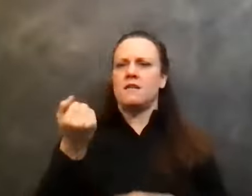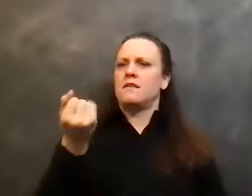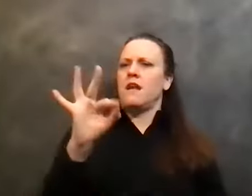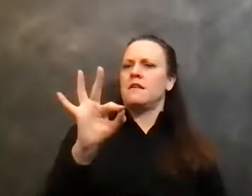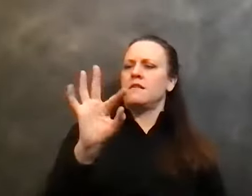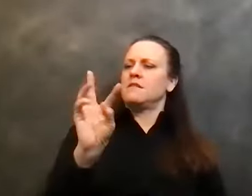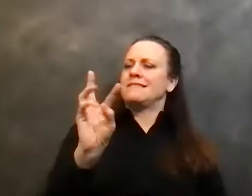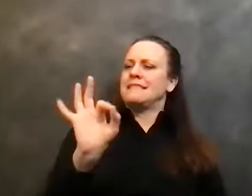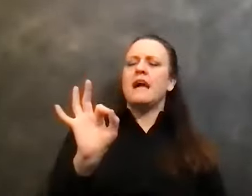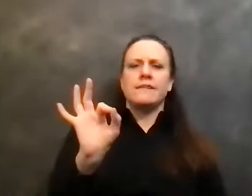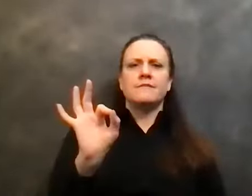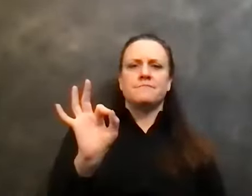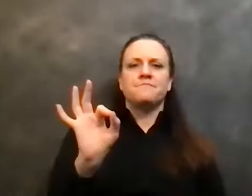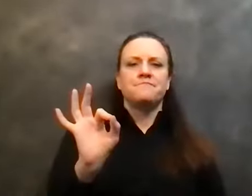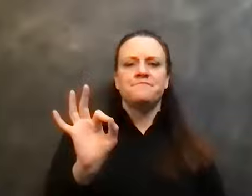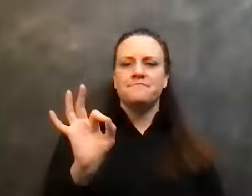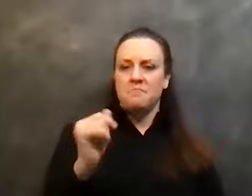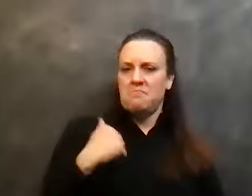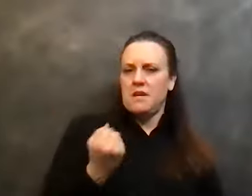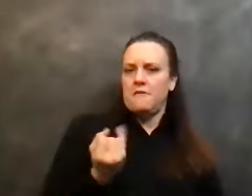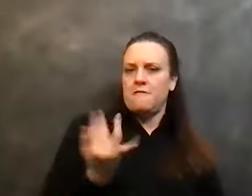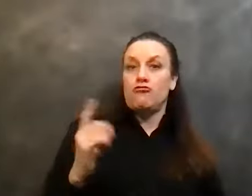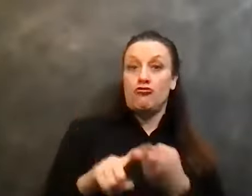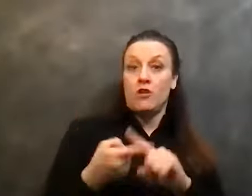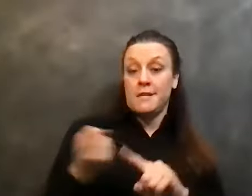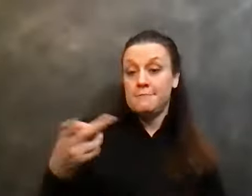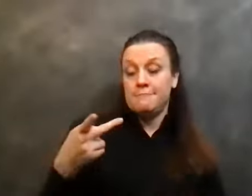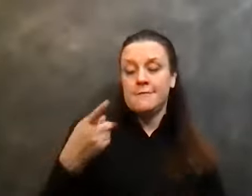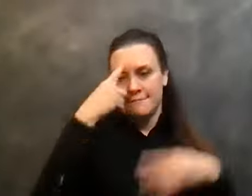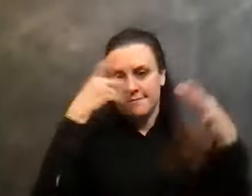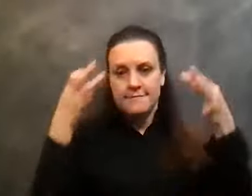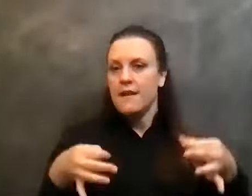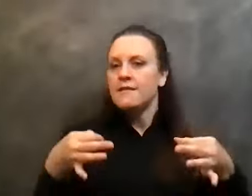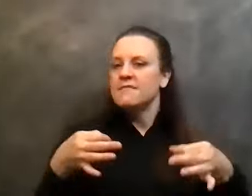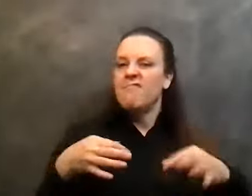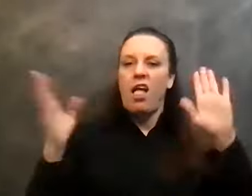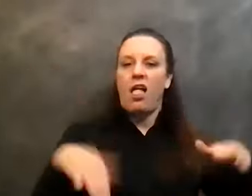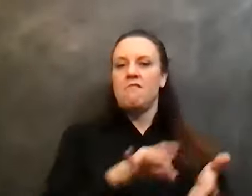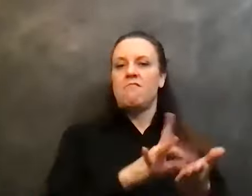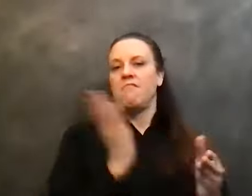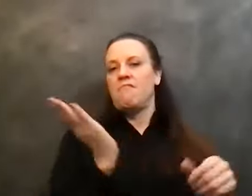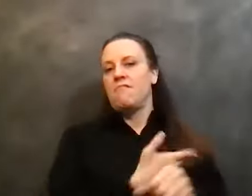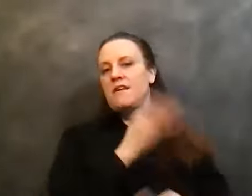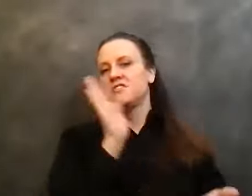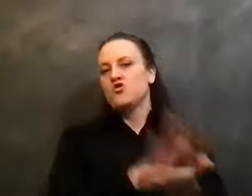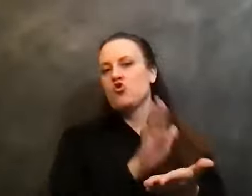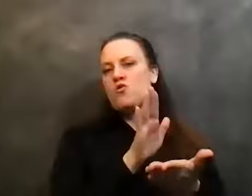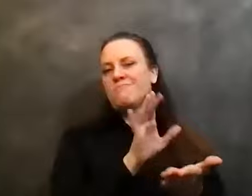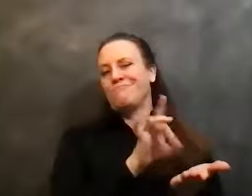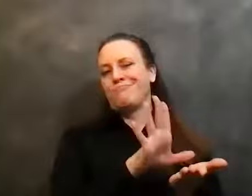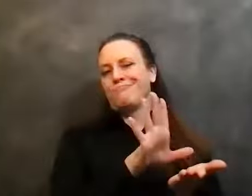uh, me and a couple of my friends decided we were going to cut school and we were going to go back to my house and we were going to